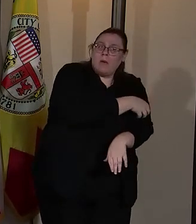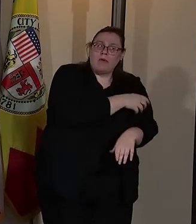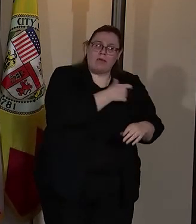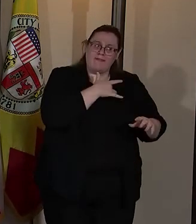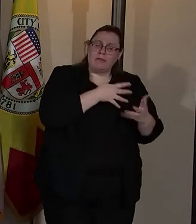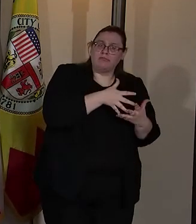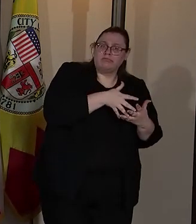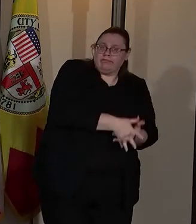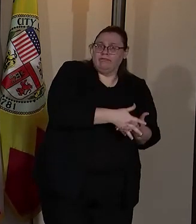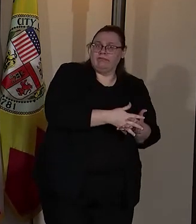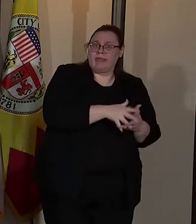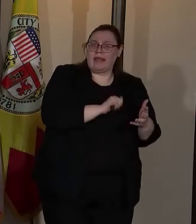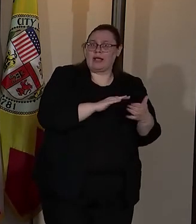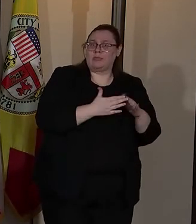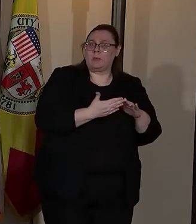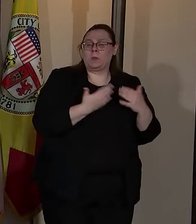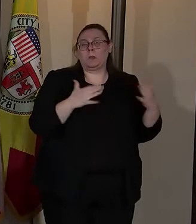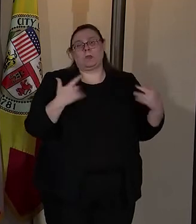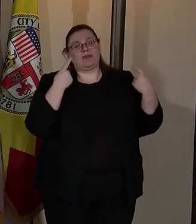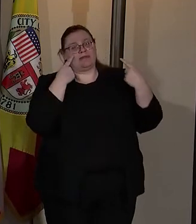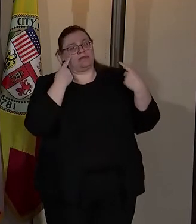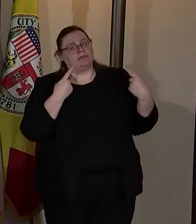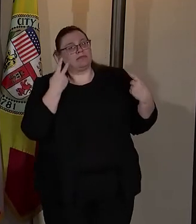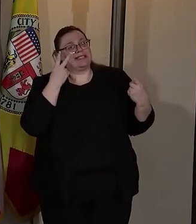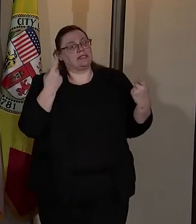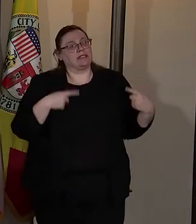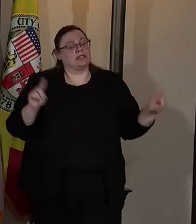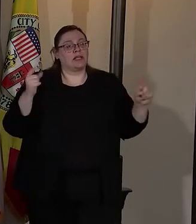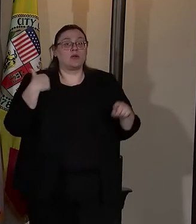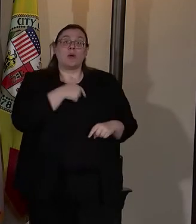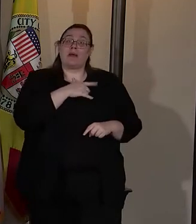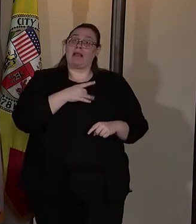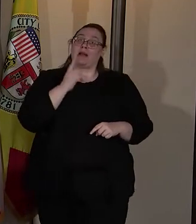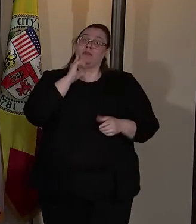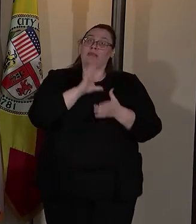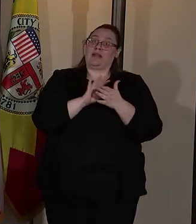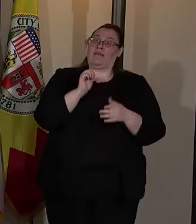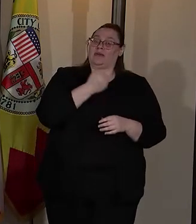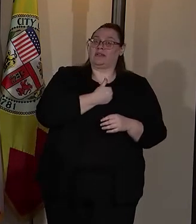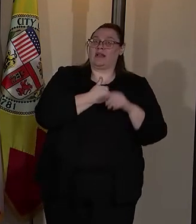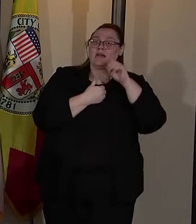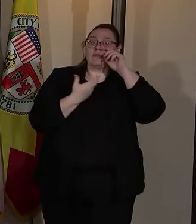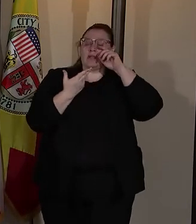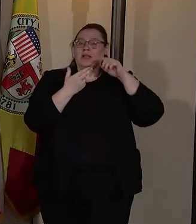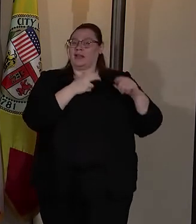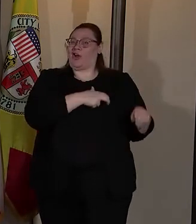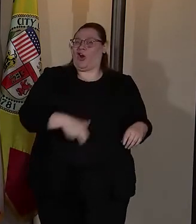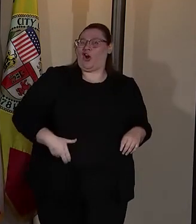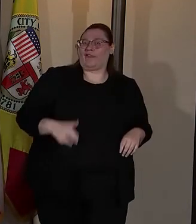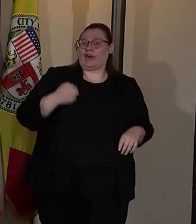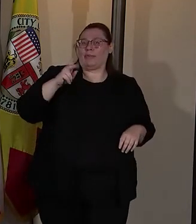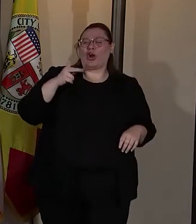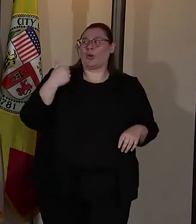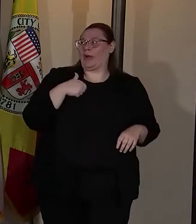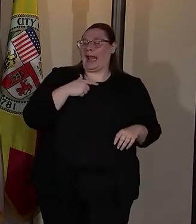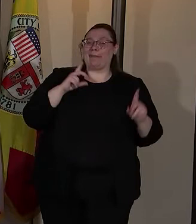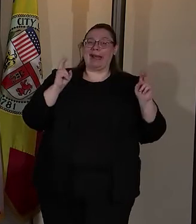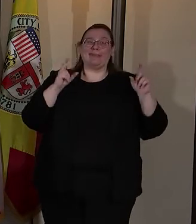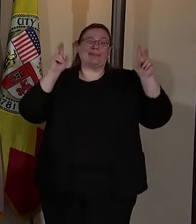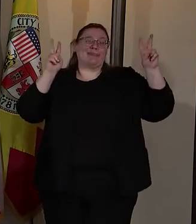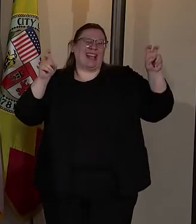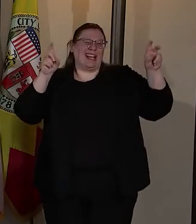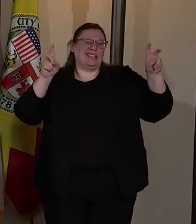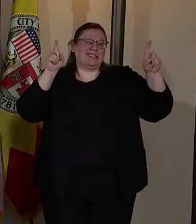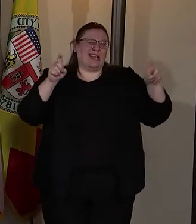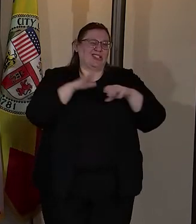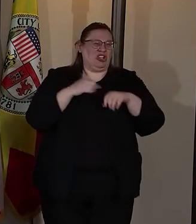we've seen a great success there. And we like to think of ourselves in Harvard Park, uh, chief as the Guinea pigs to demonstrate